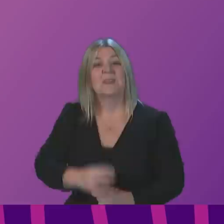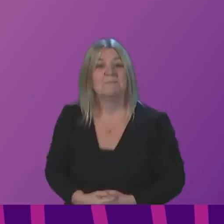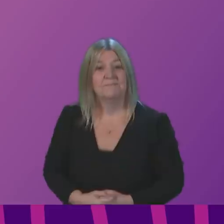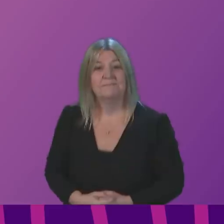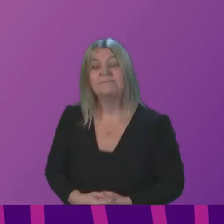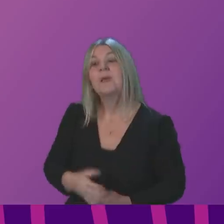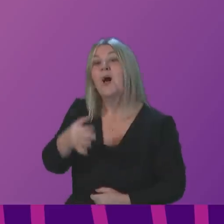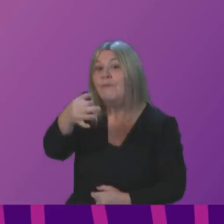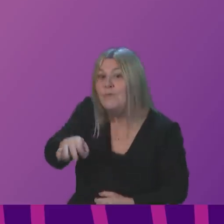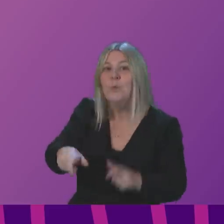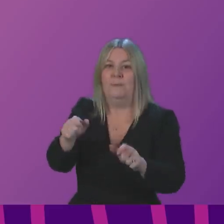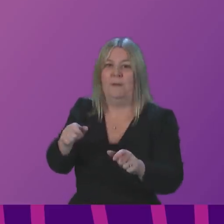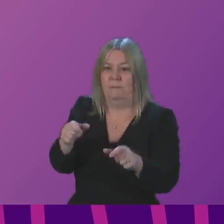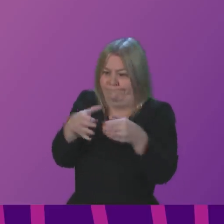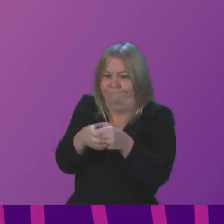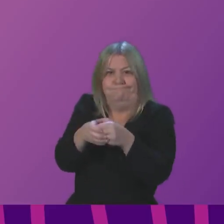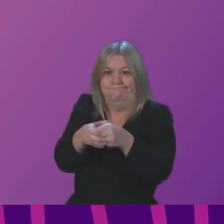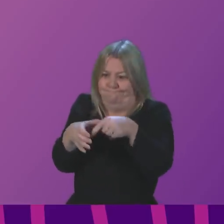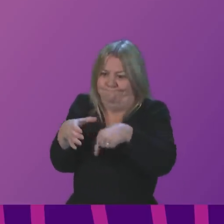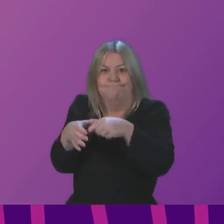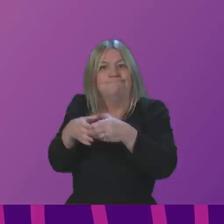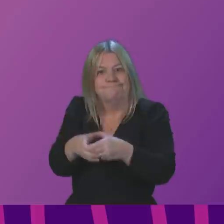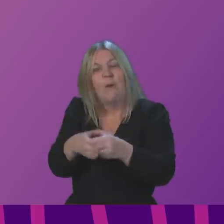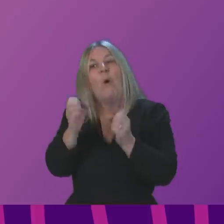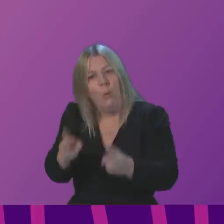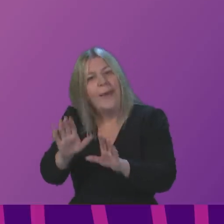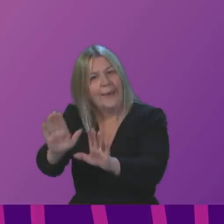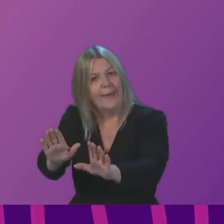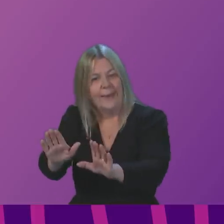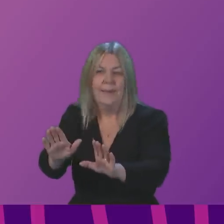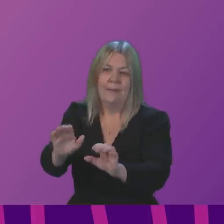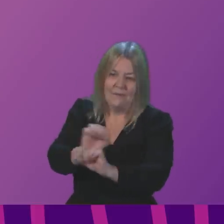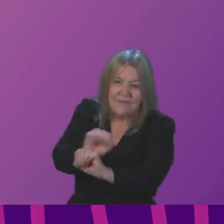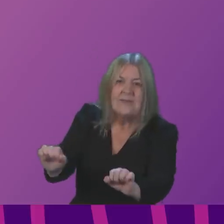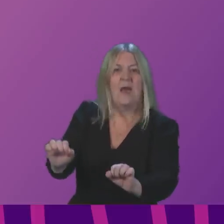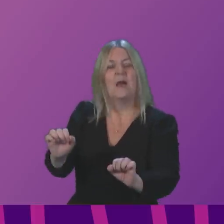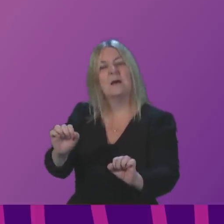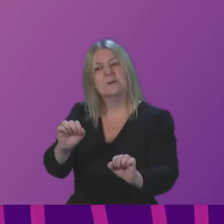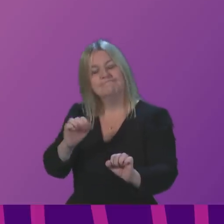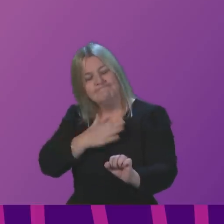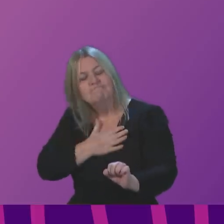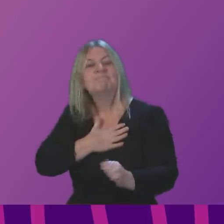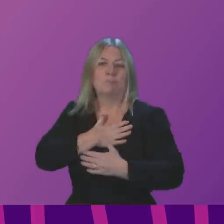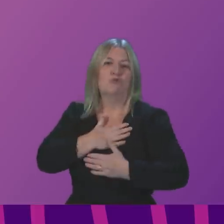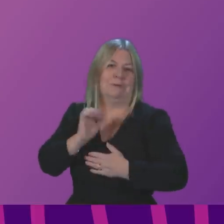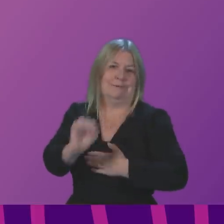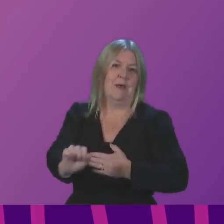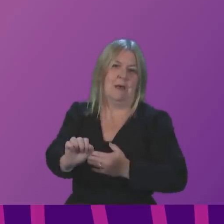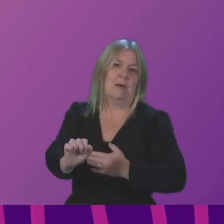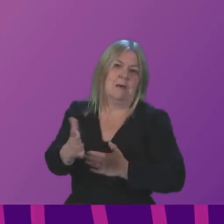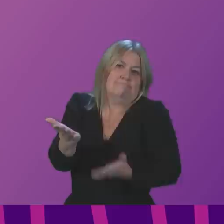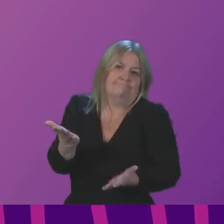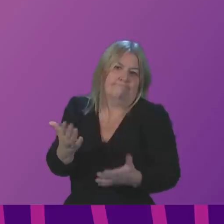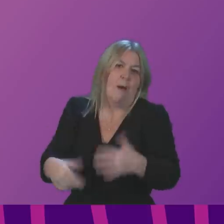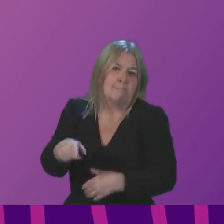people, a minority of people, to each and every one of them, I understand that that is no comfort. that's why I'm saying I'm sorry that they had that experience. But